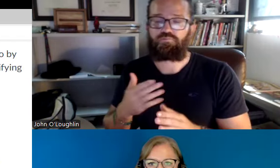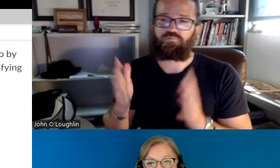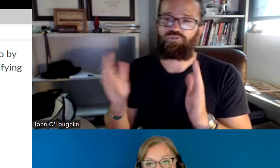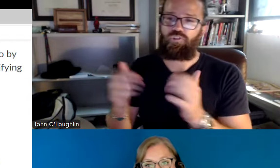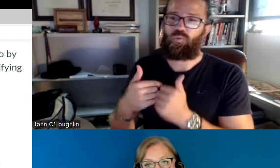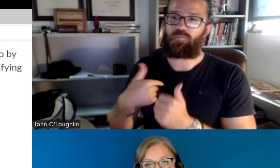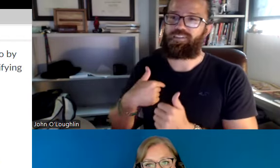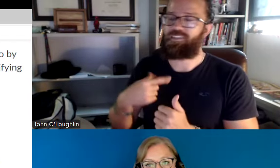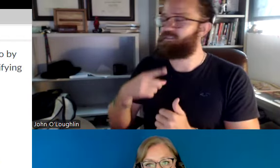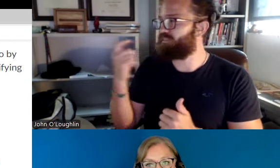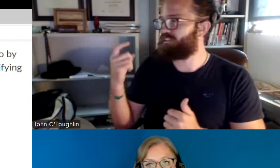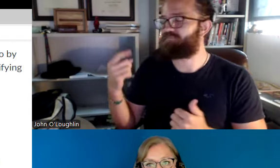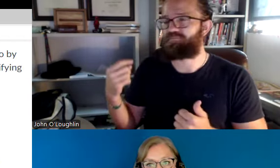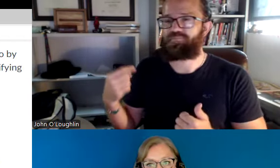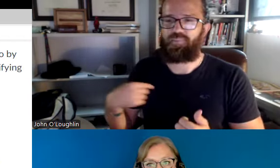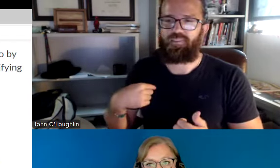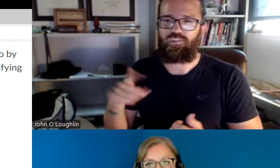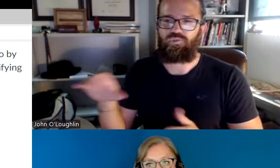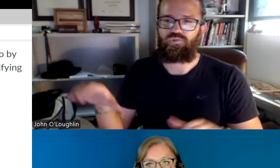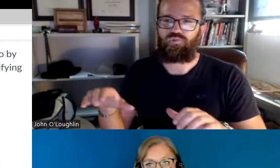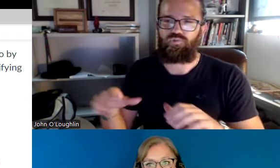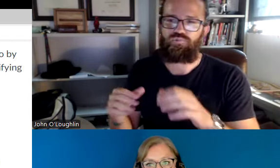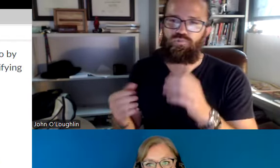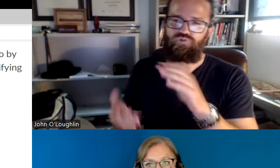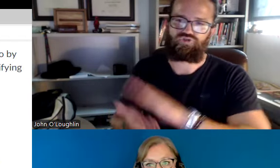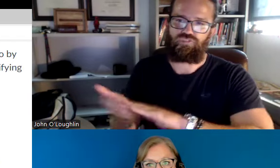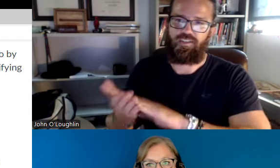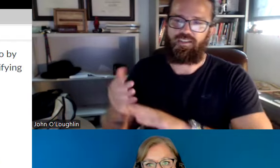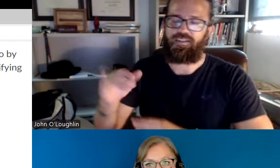So, if you're thinking about becoming an interpreter. Well.